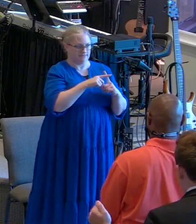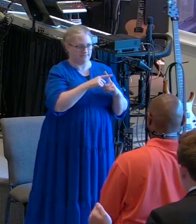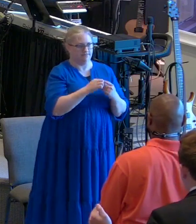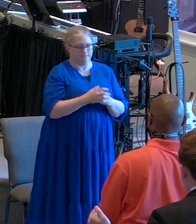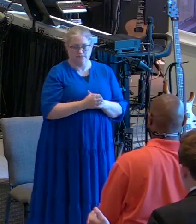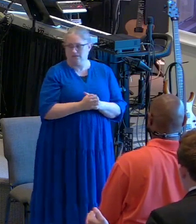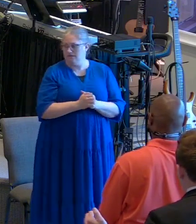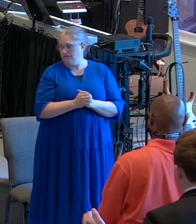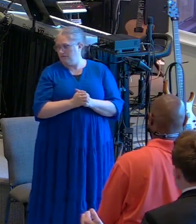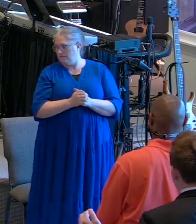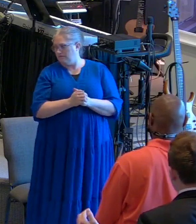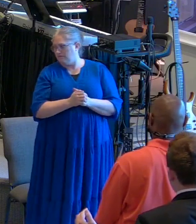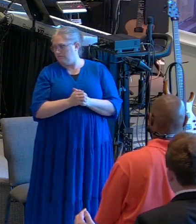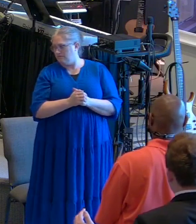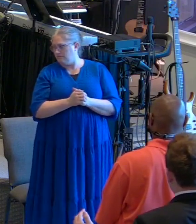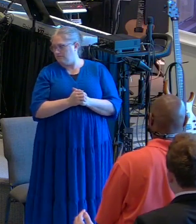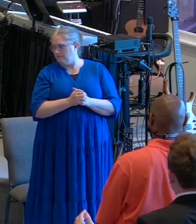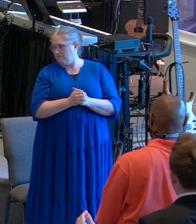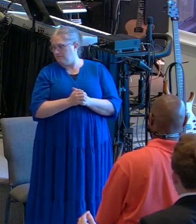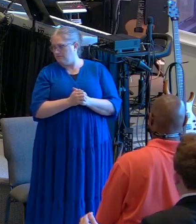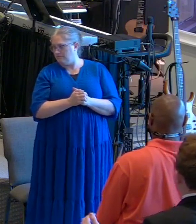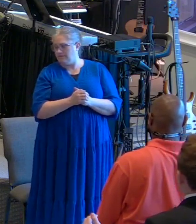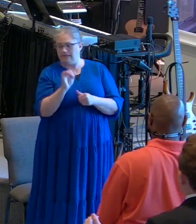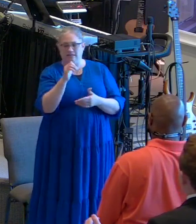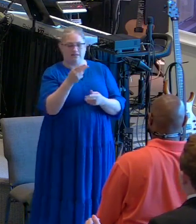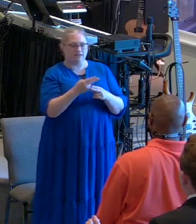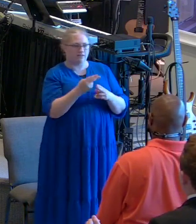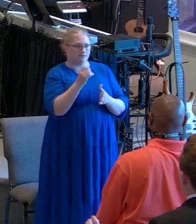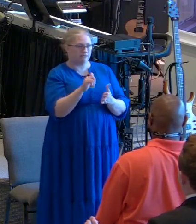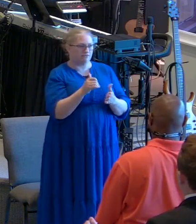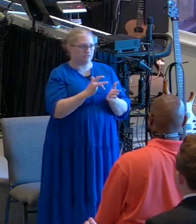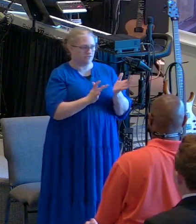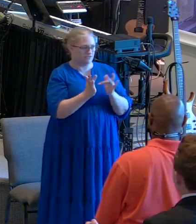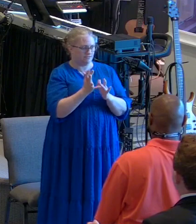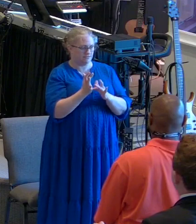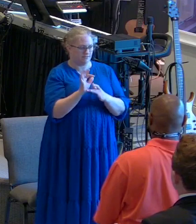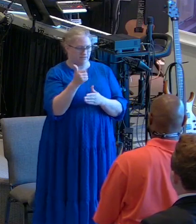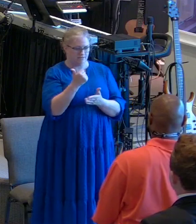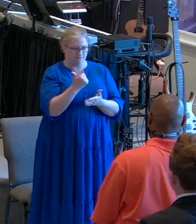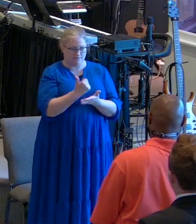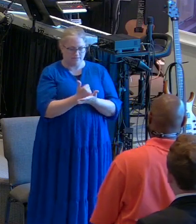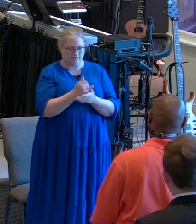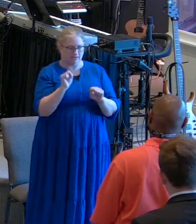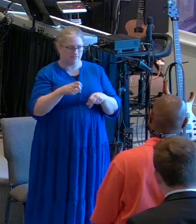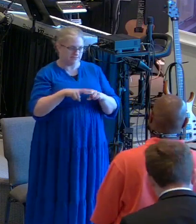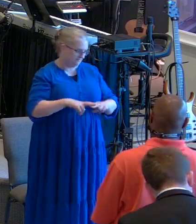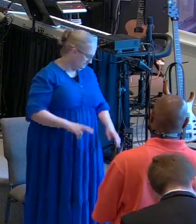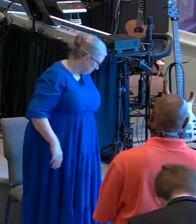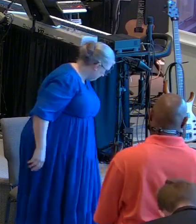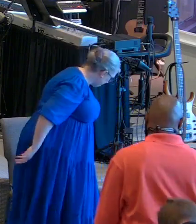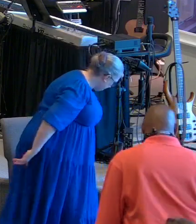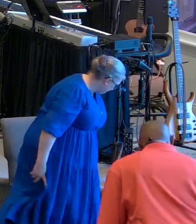pray. And let it be to your people, in the name of Jesus. Amen. You may be seated.